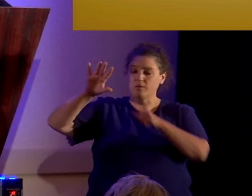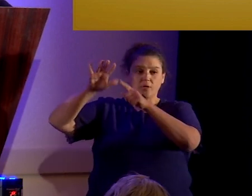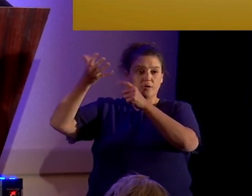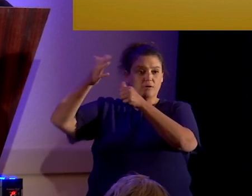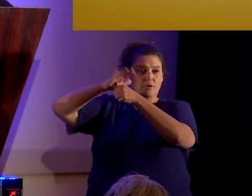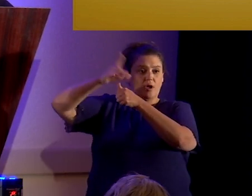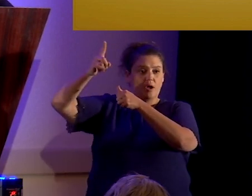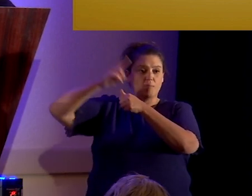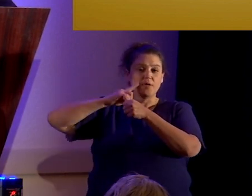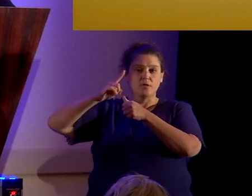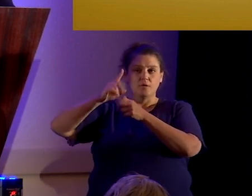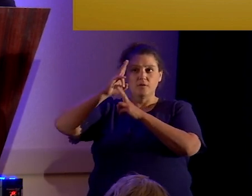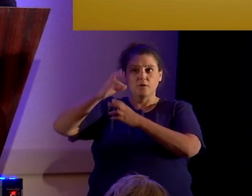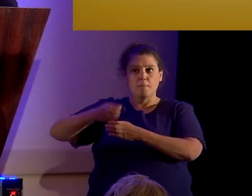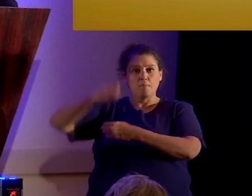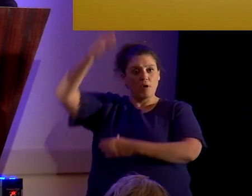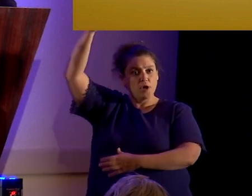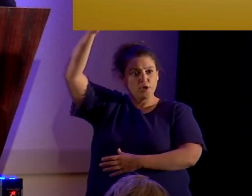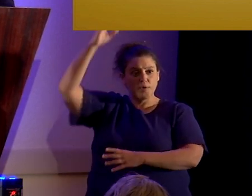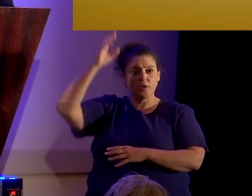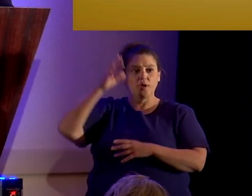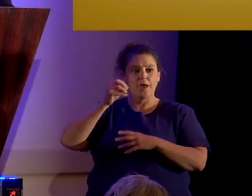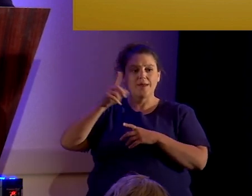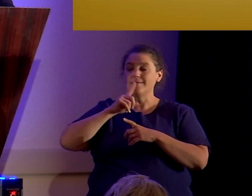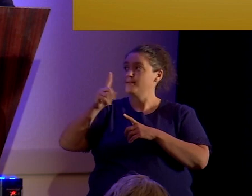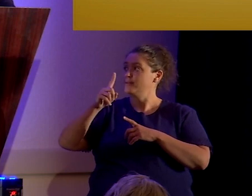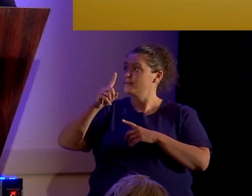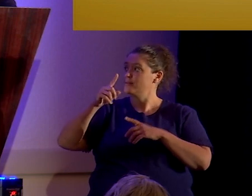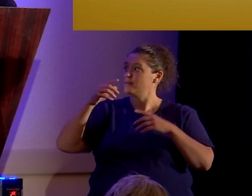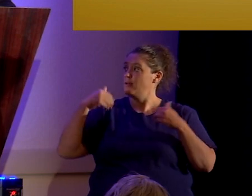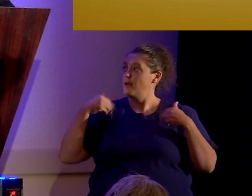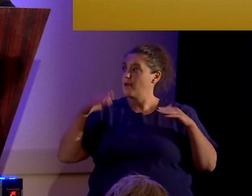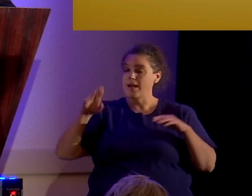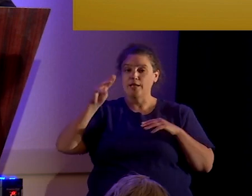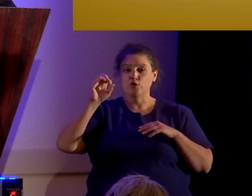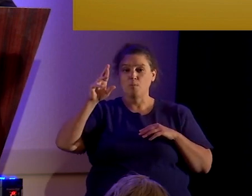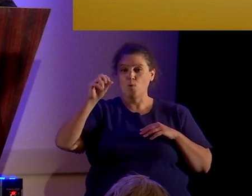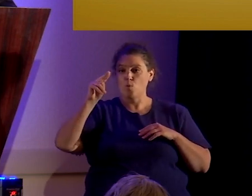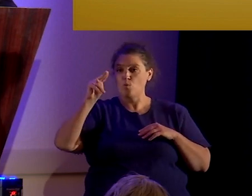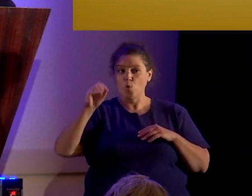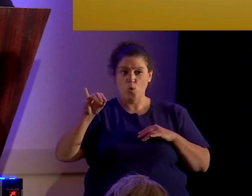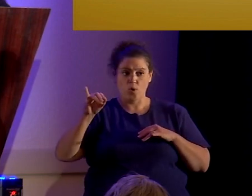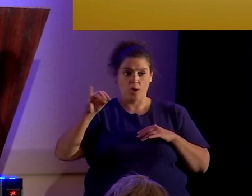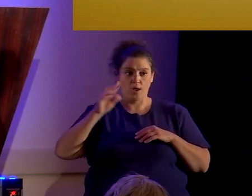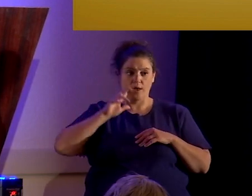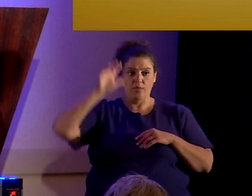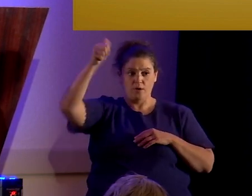And of course, there is an angel Moroni at the top of that pillar.